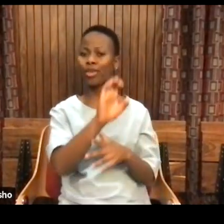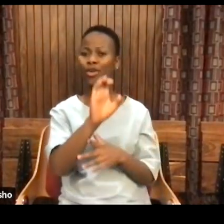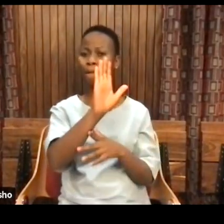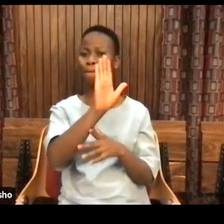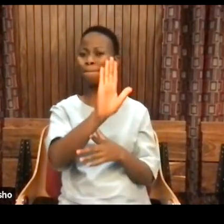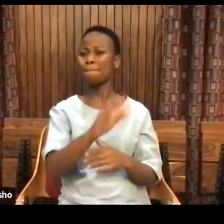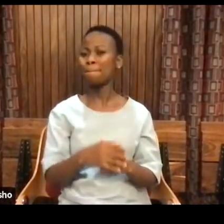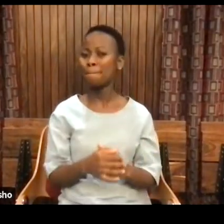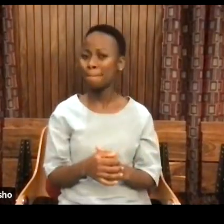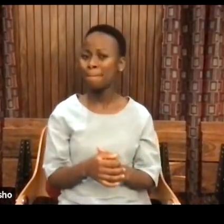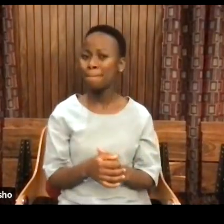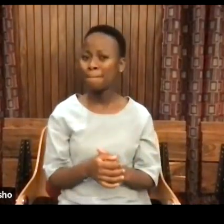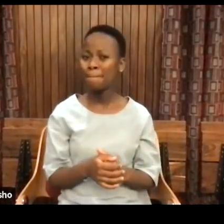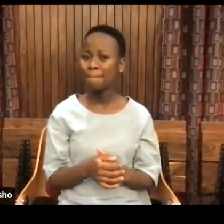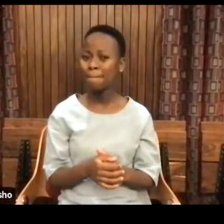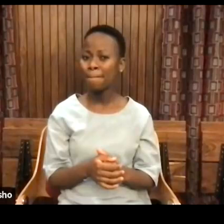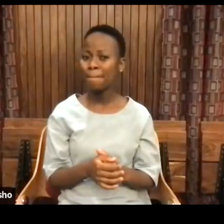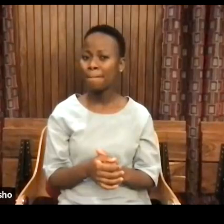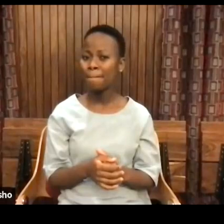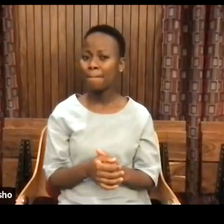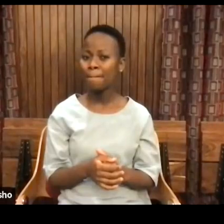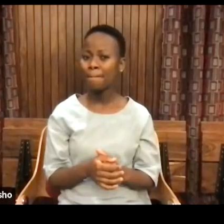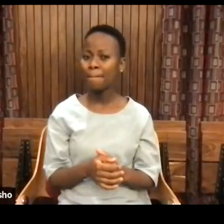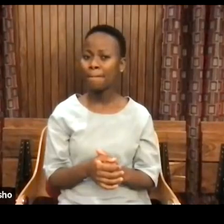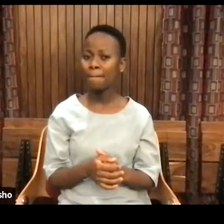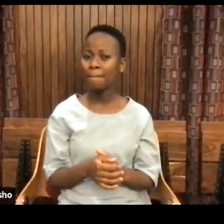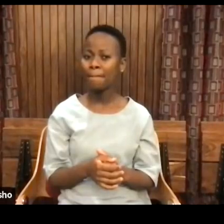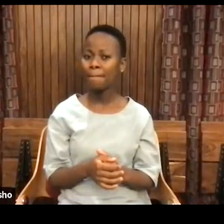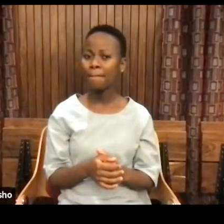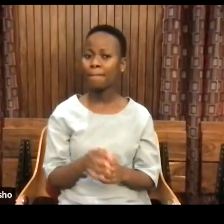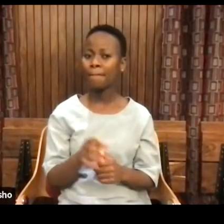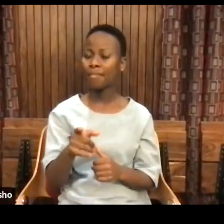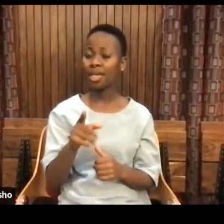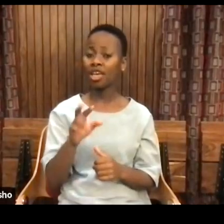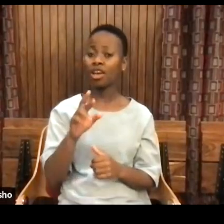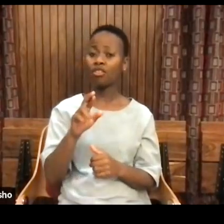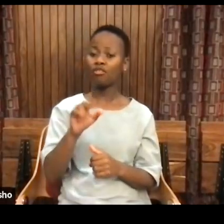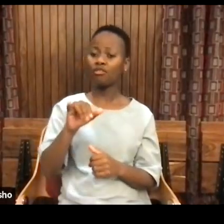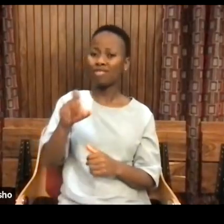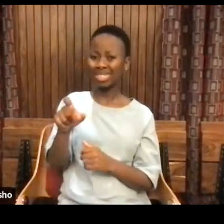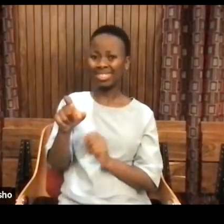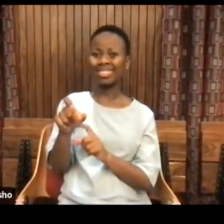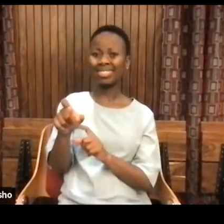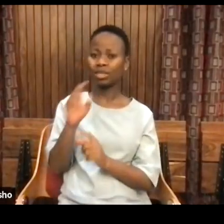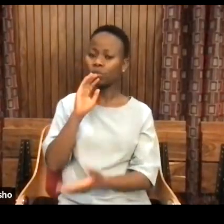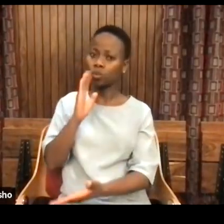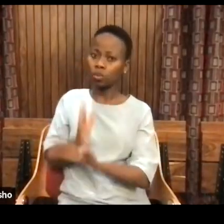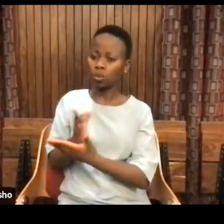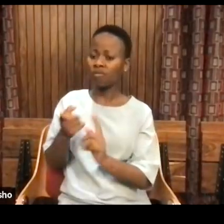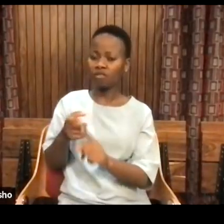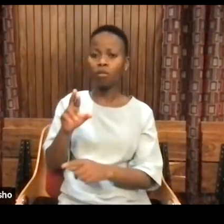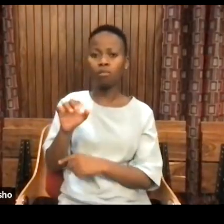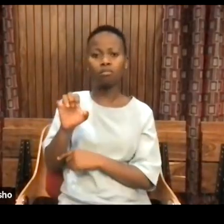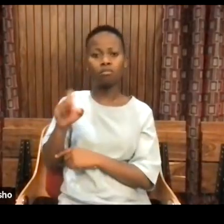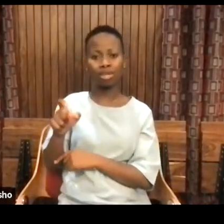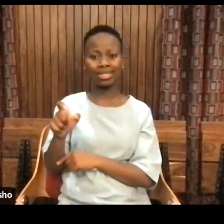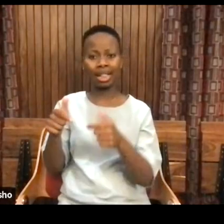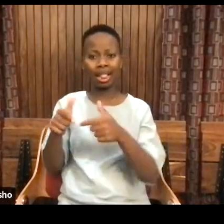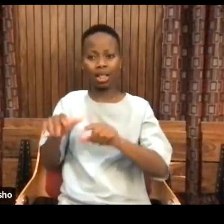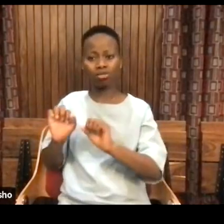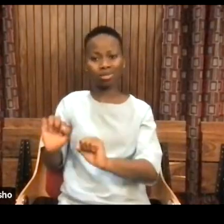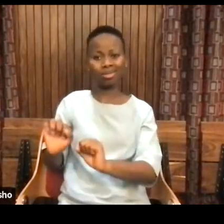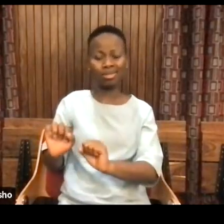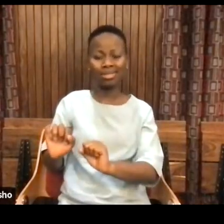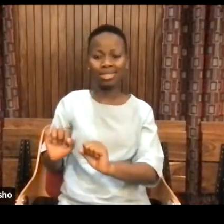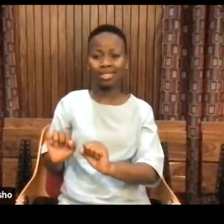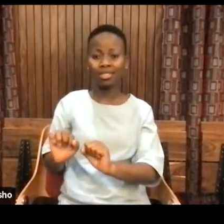It's actually from the language that Antef spoke, from Medunetur. It's from Rex. R-X. And again, the